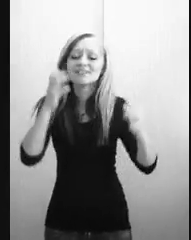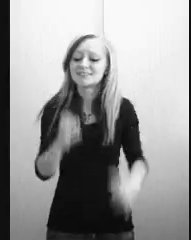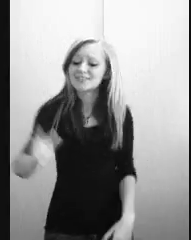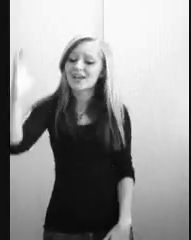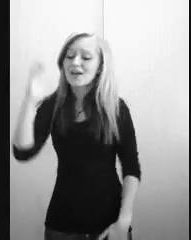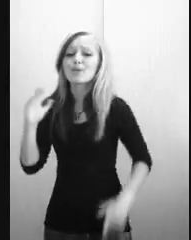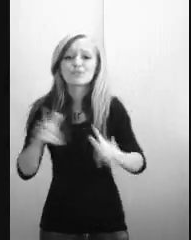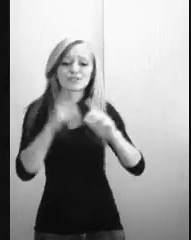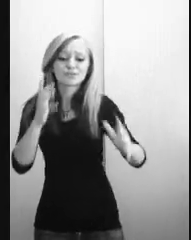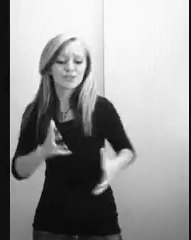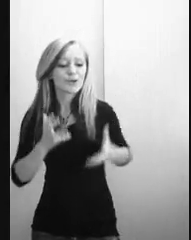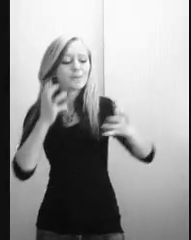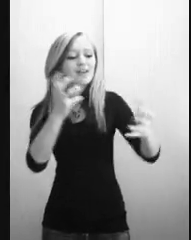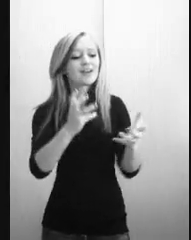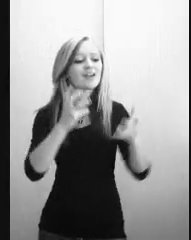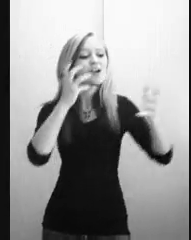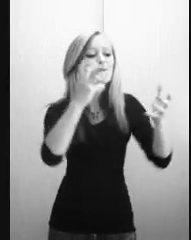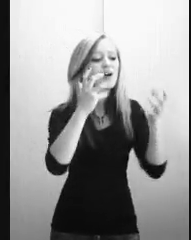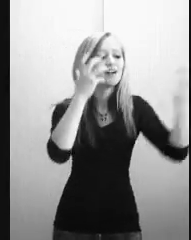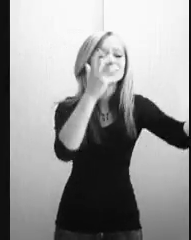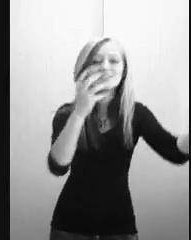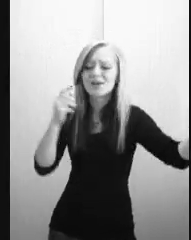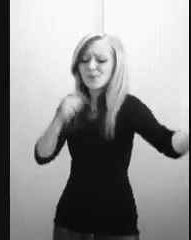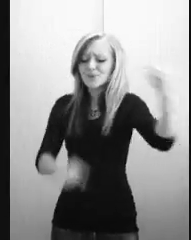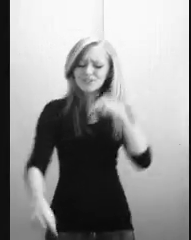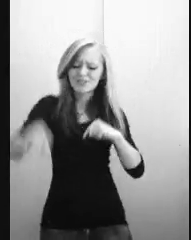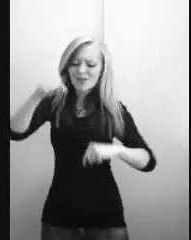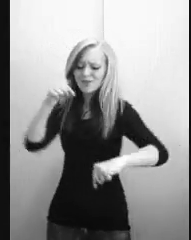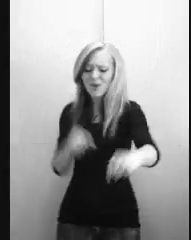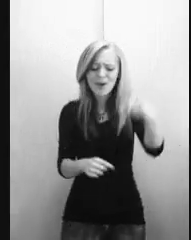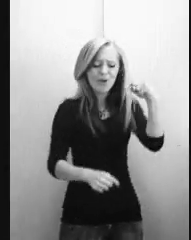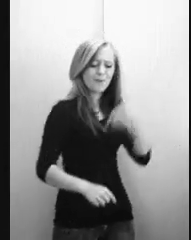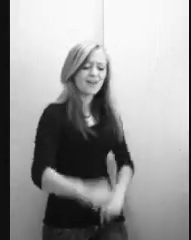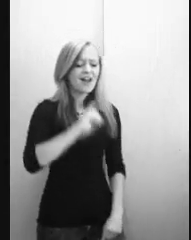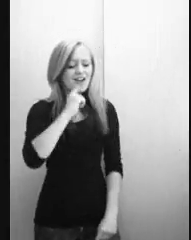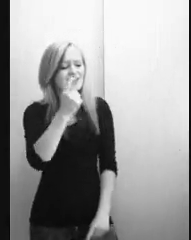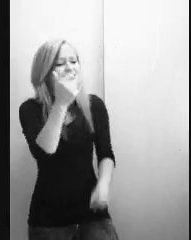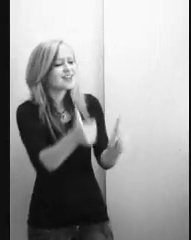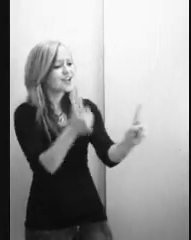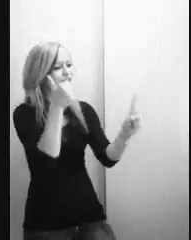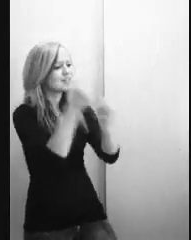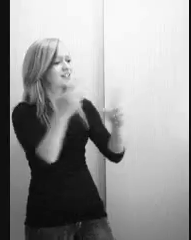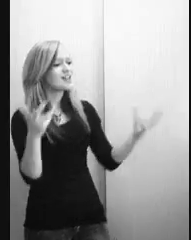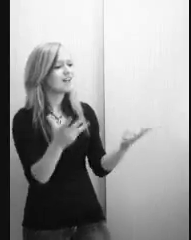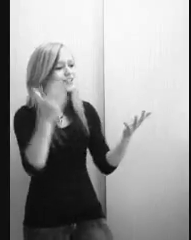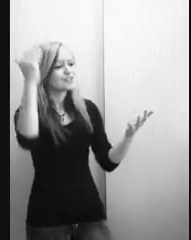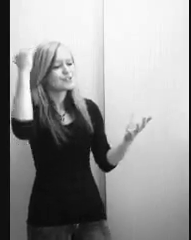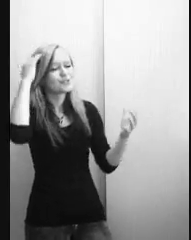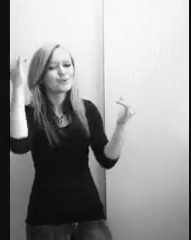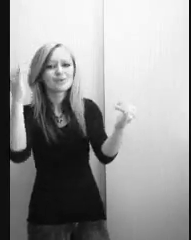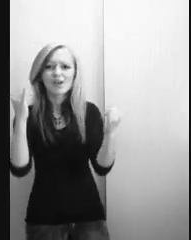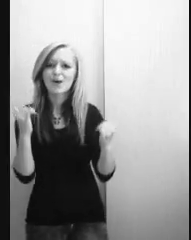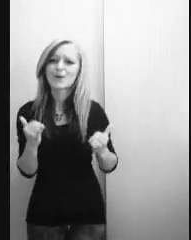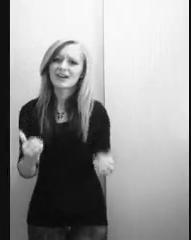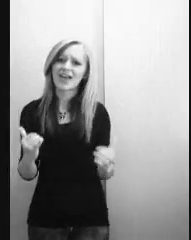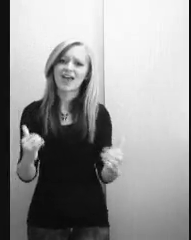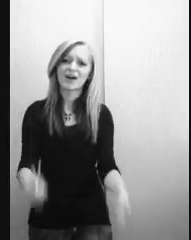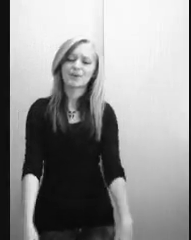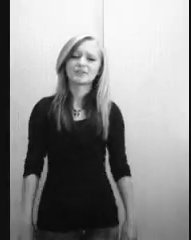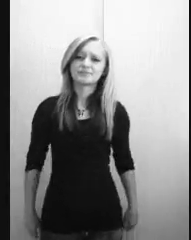like great head. I wish you could go back And tell yourself what you know now